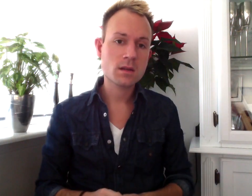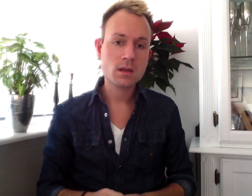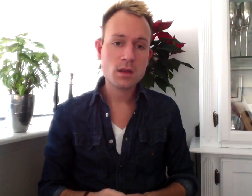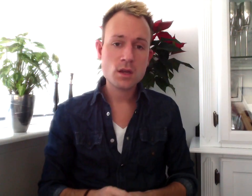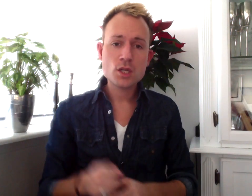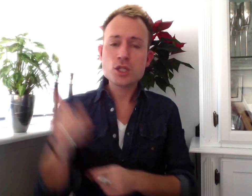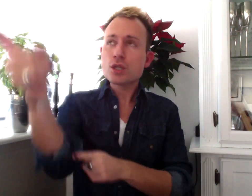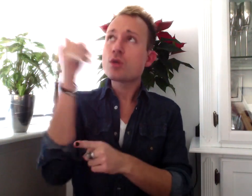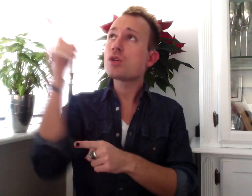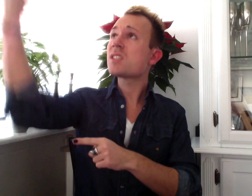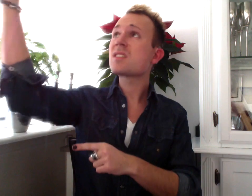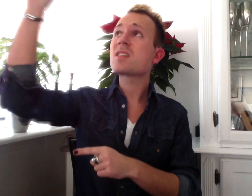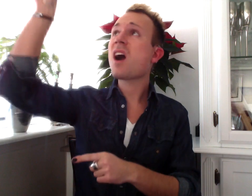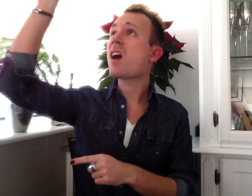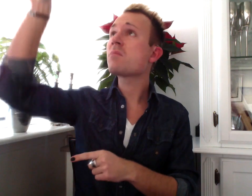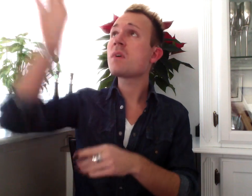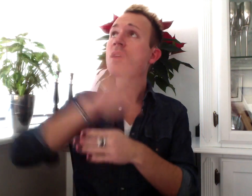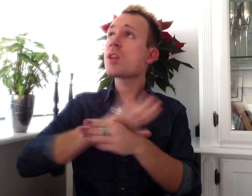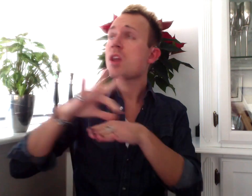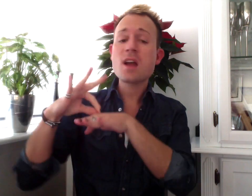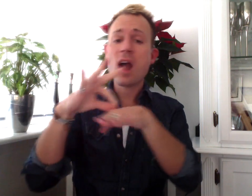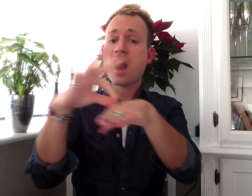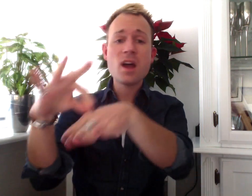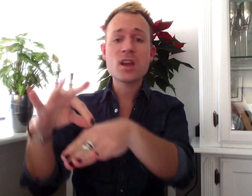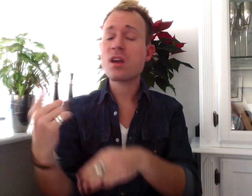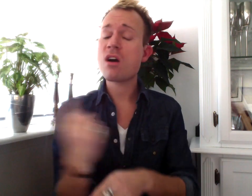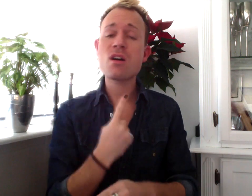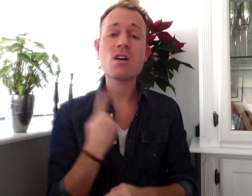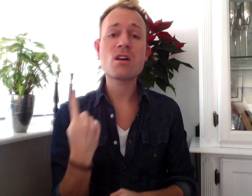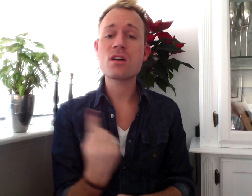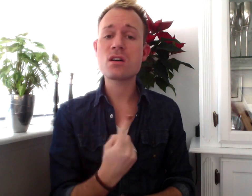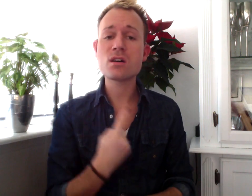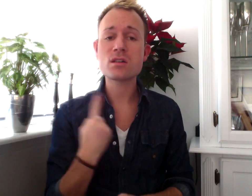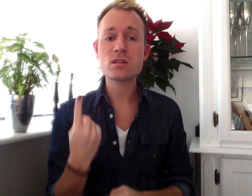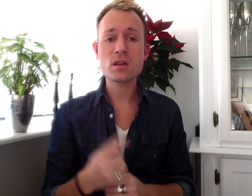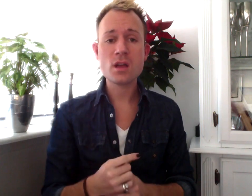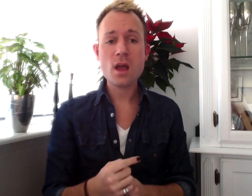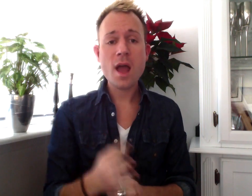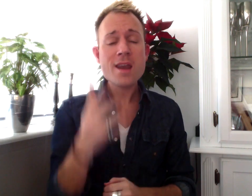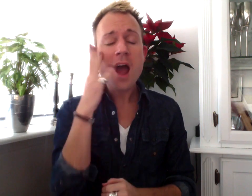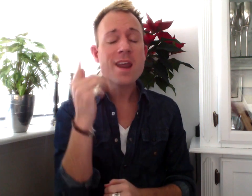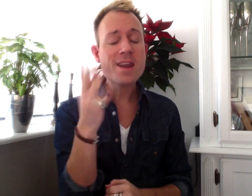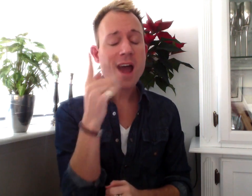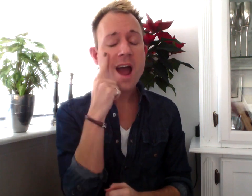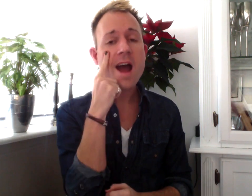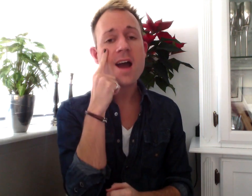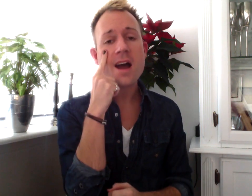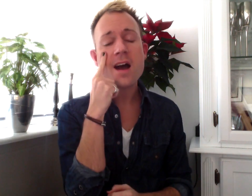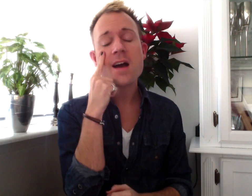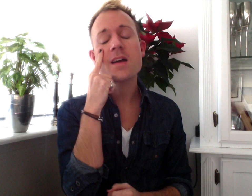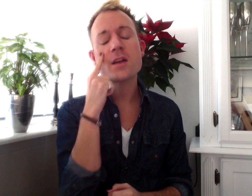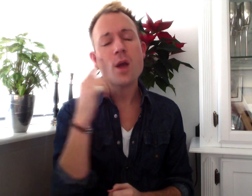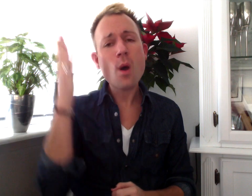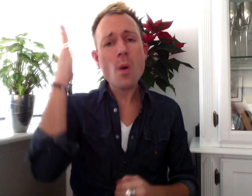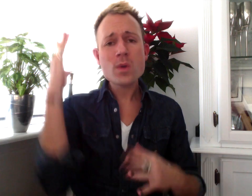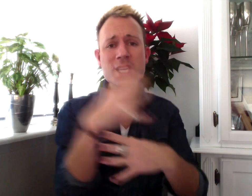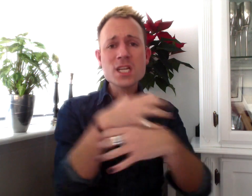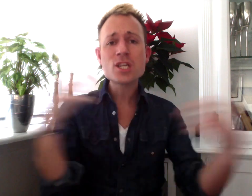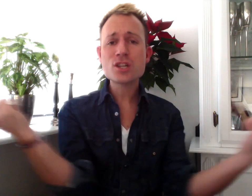no shooting star to guide us. Eye for an eye, why tear each